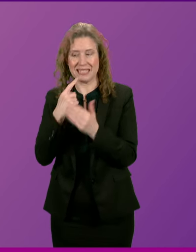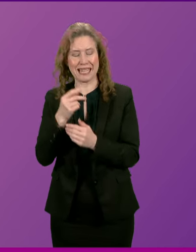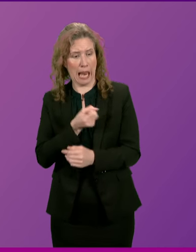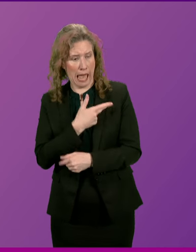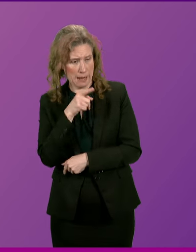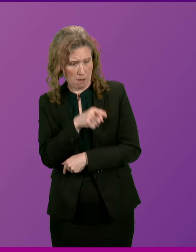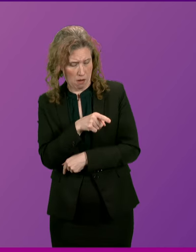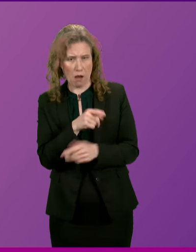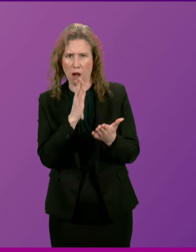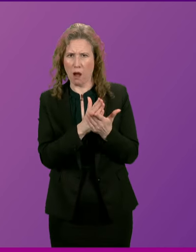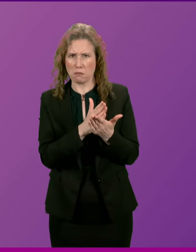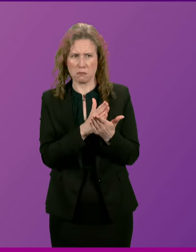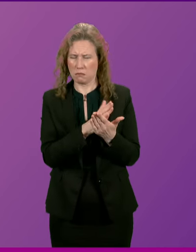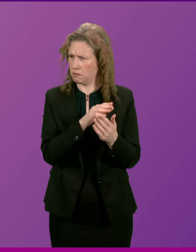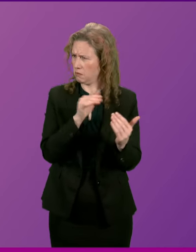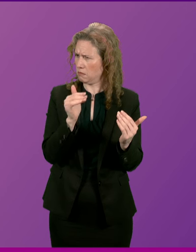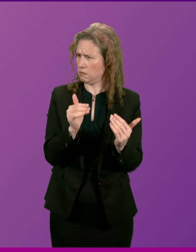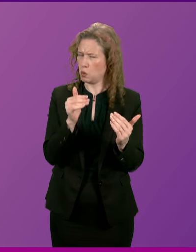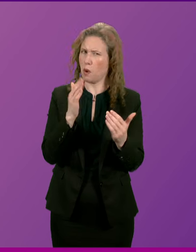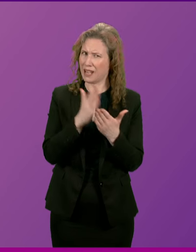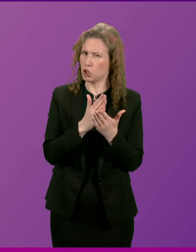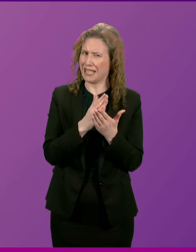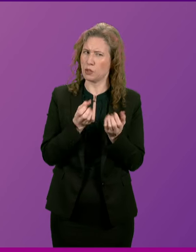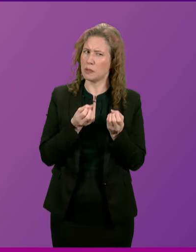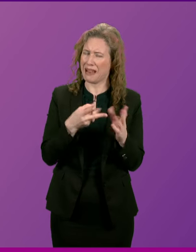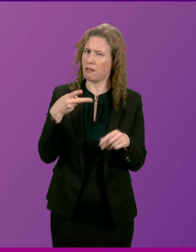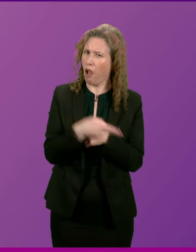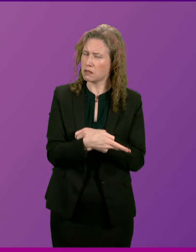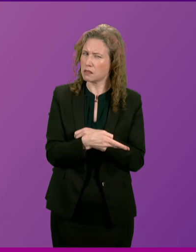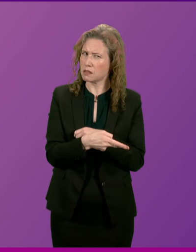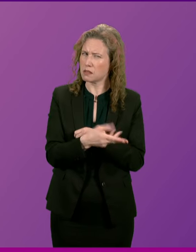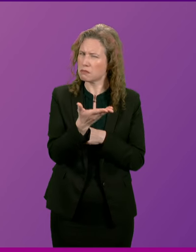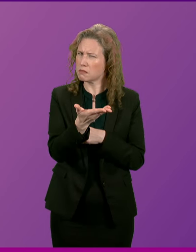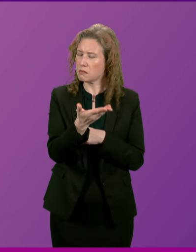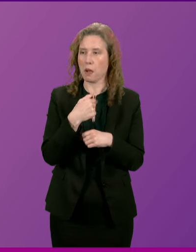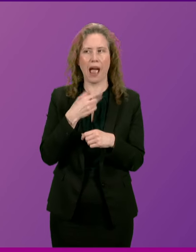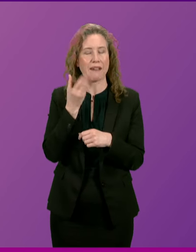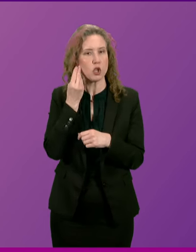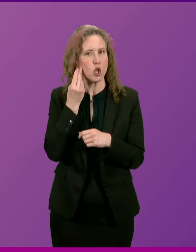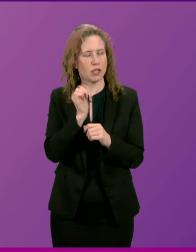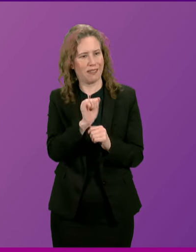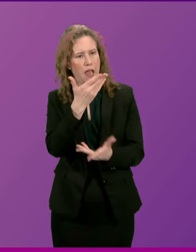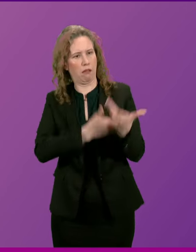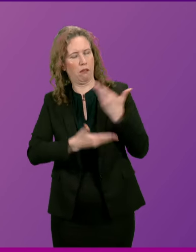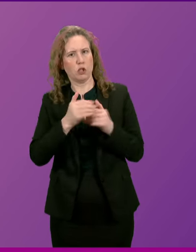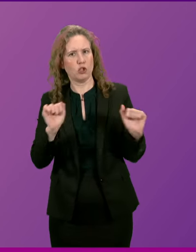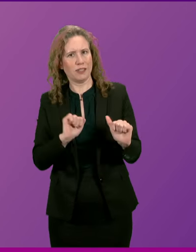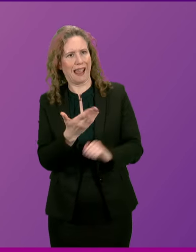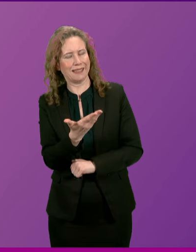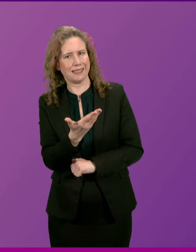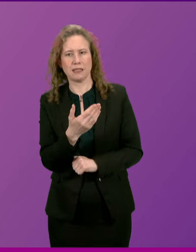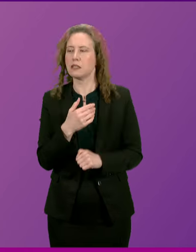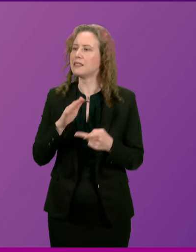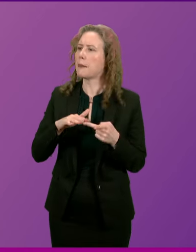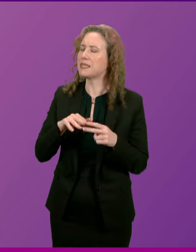signing up to sharp spending cuts. They need to have an answer to that, and I have not heard one yet. Deputy